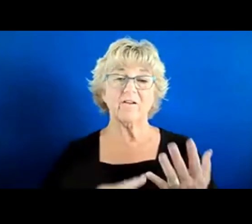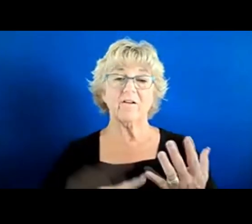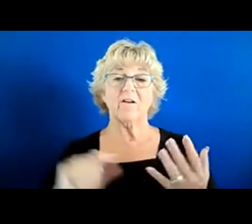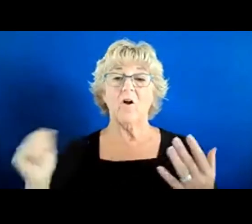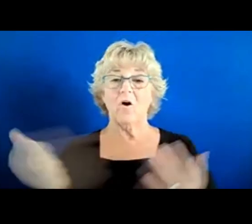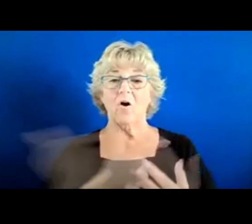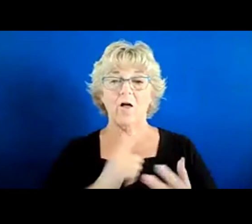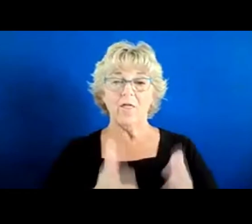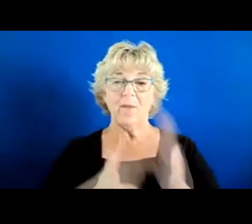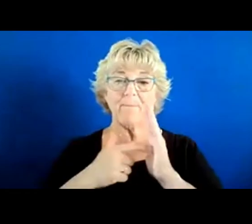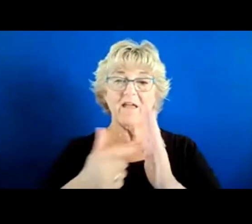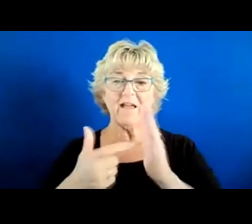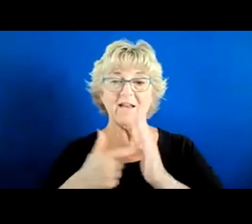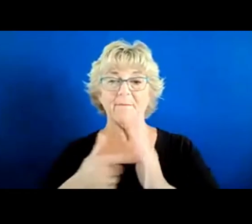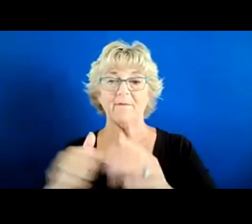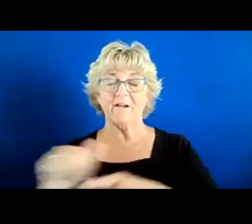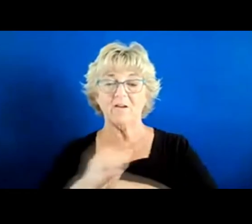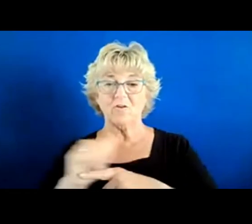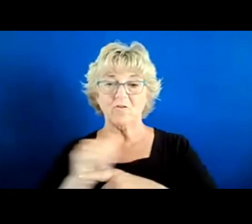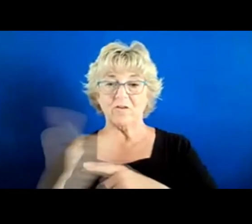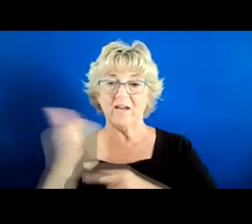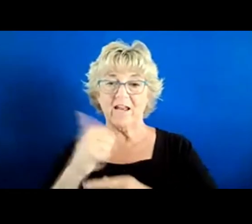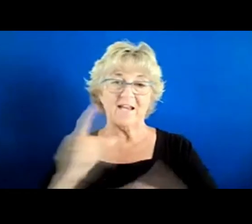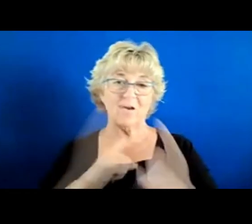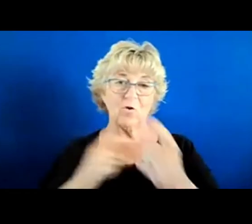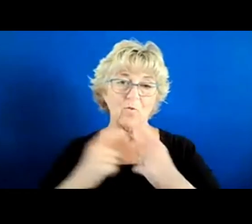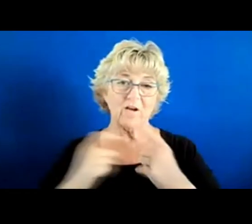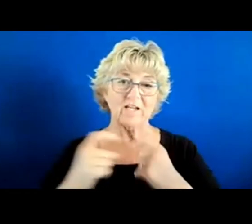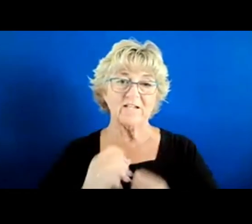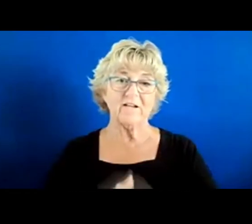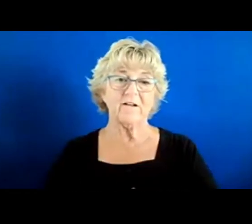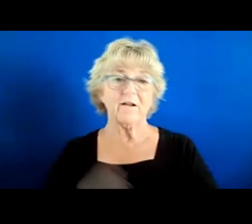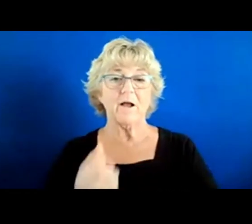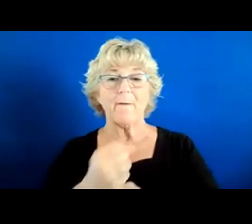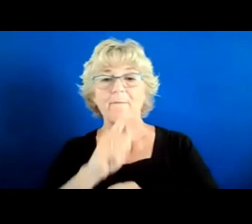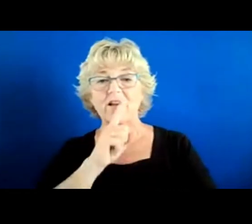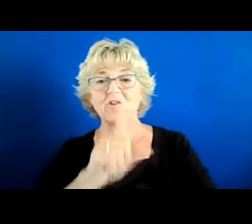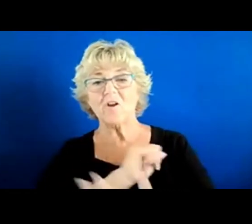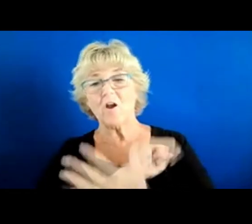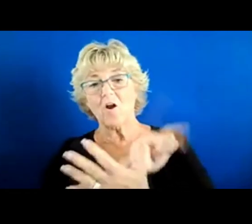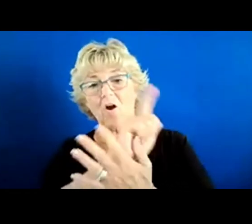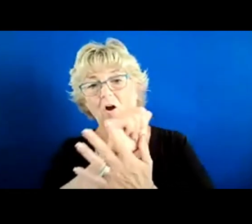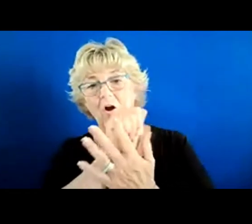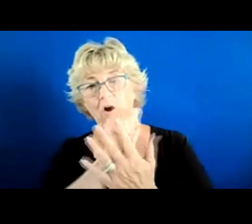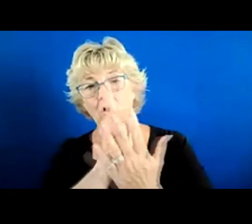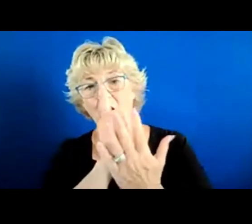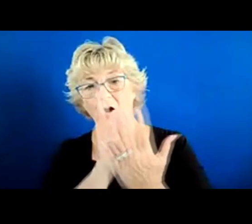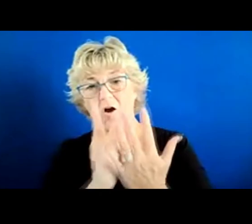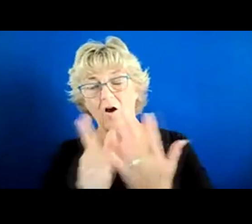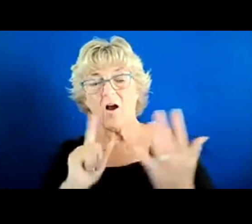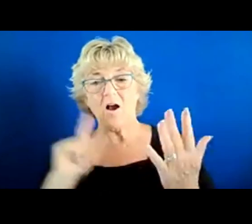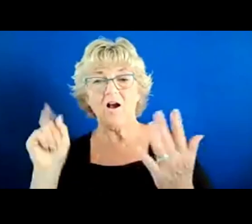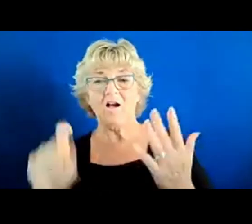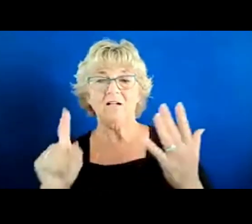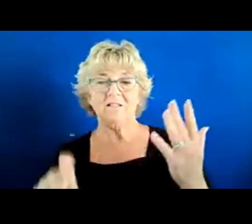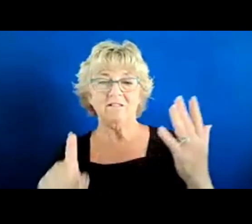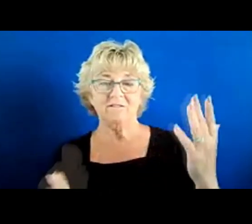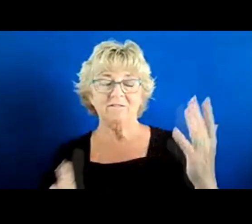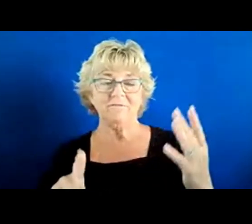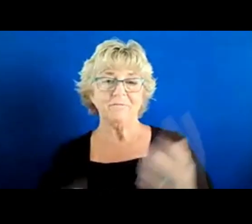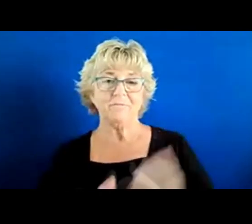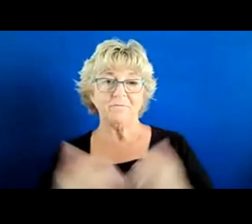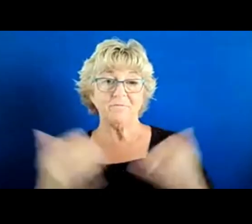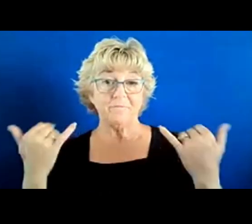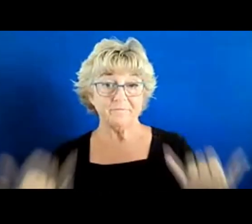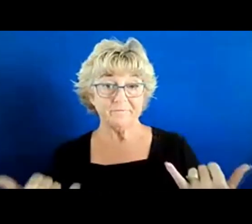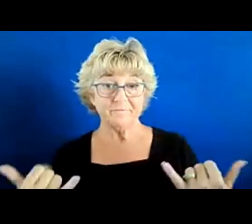trainings they have to get and take, any questions they have. You know, we make sure that all those questions are answered. And it also gives us the opportunity now that they're